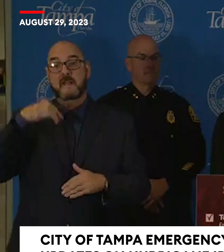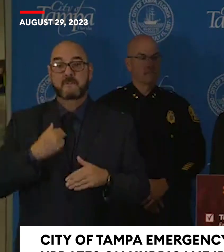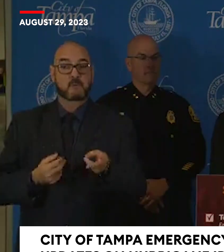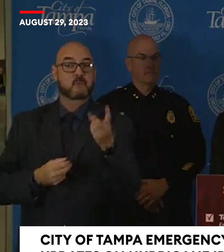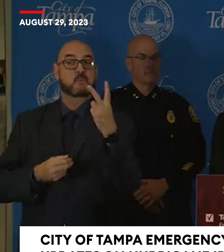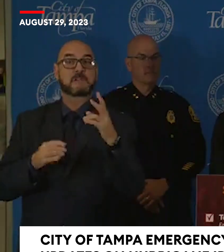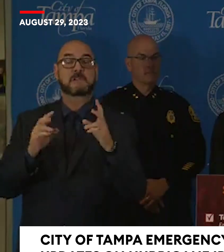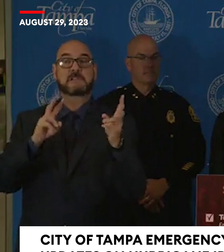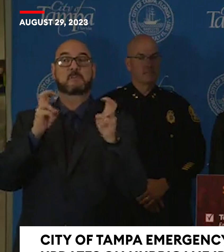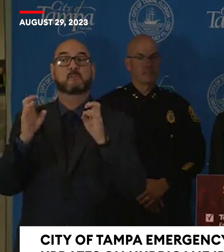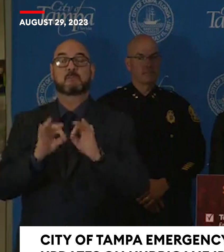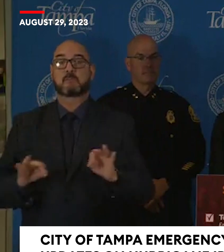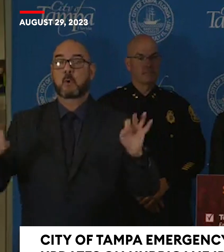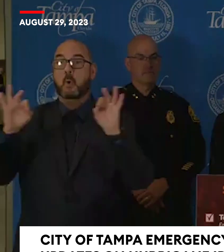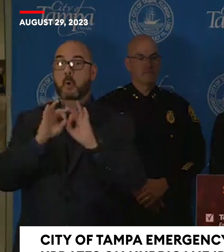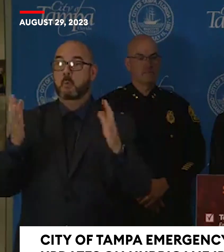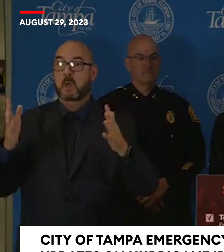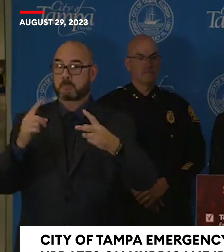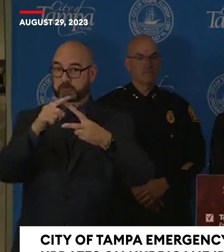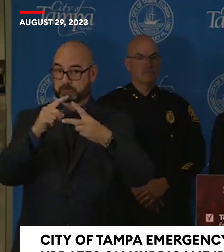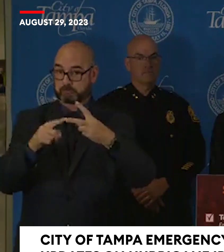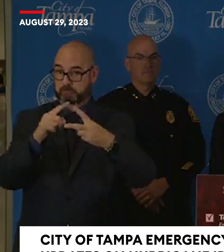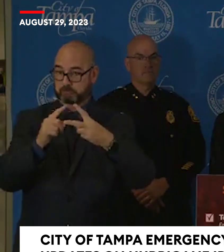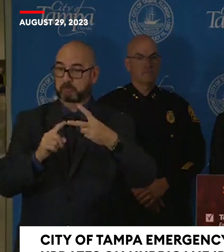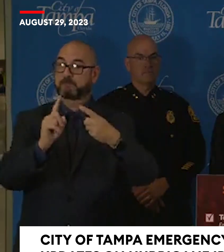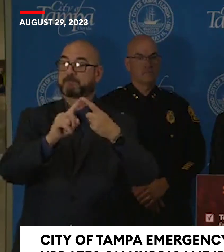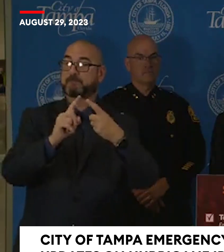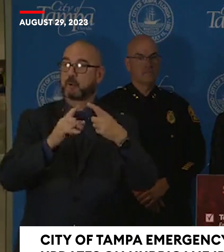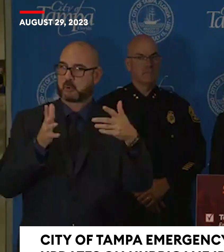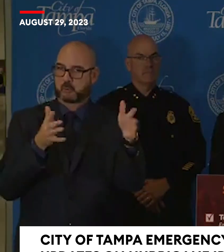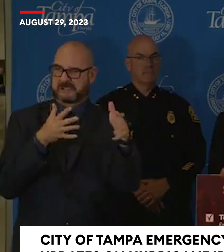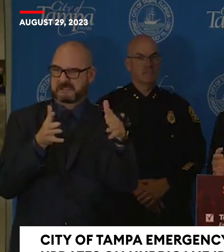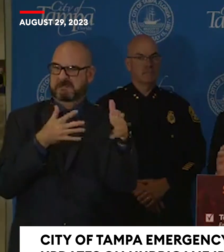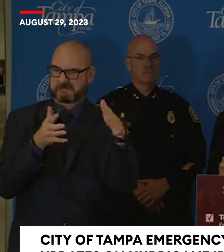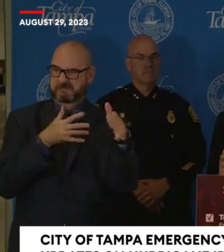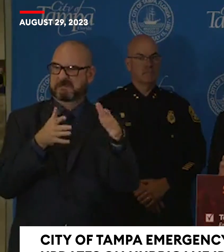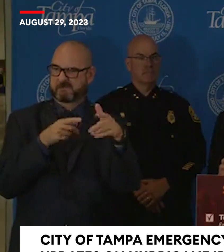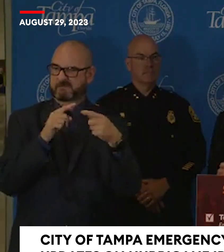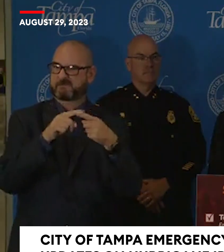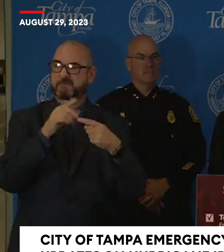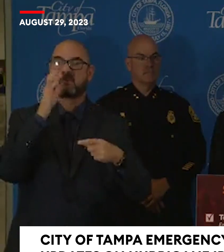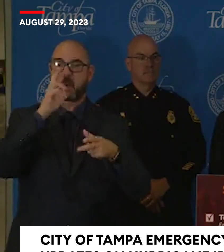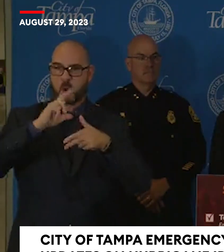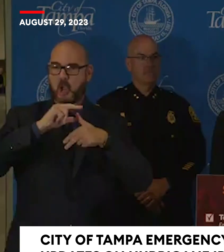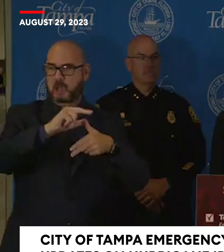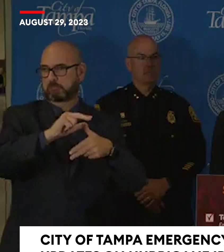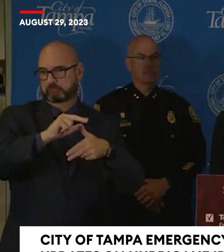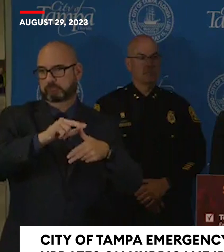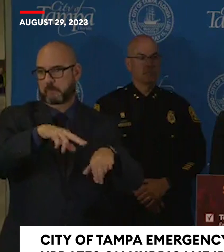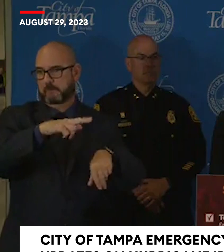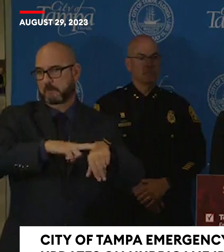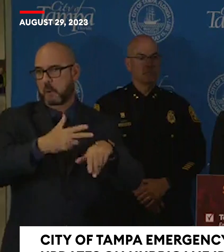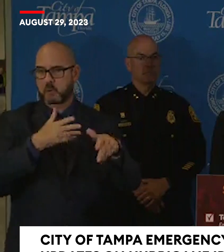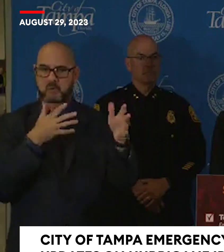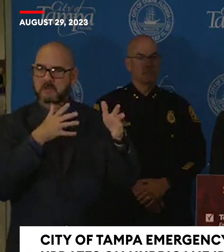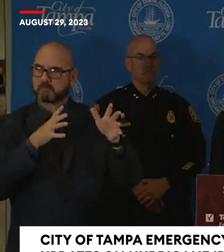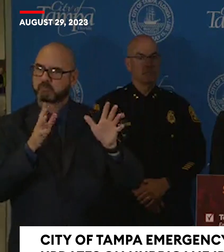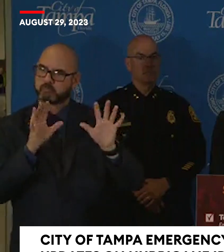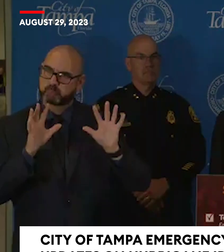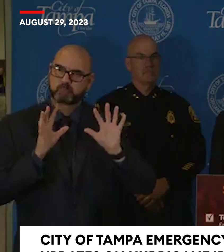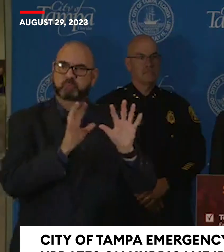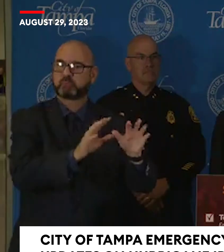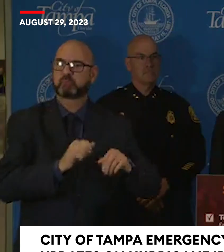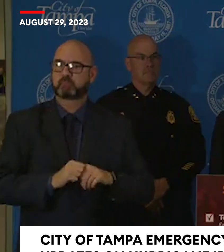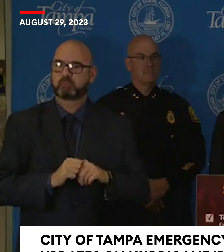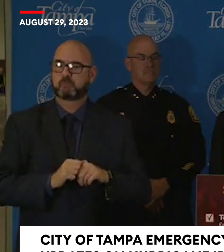important. One is the wind. We are going to have hurricane force winds. They may not be